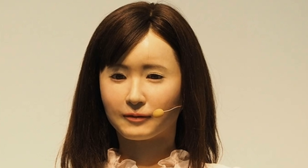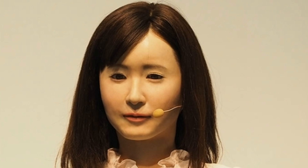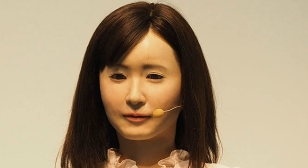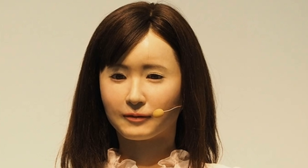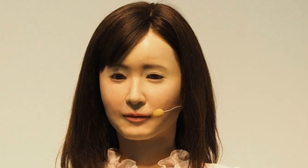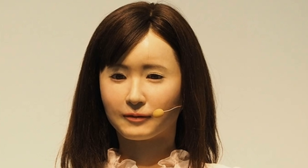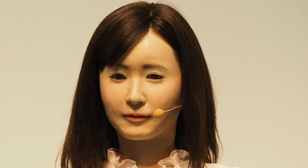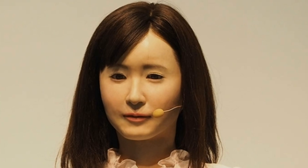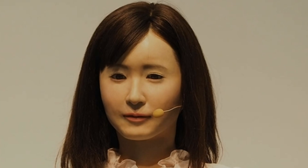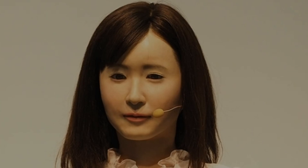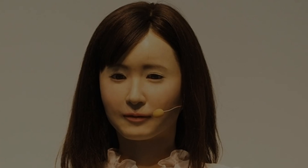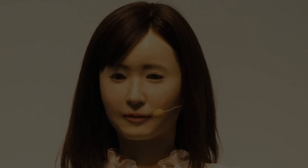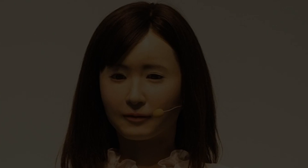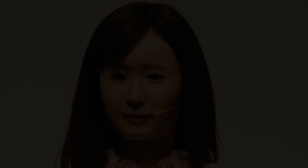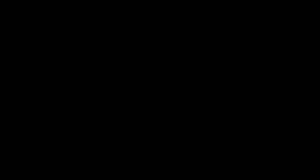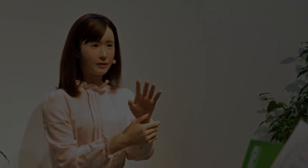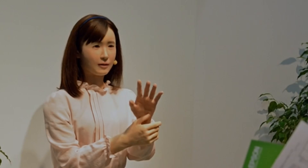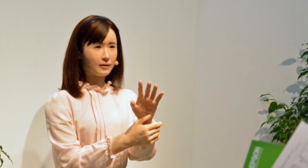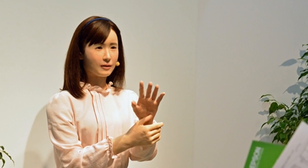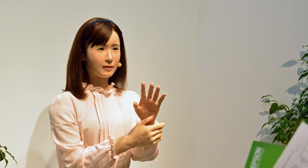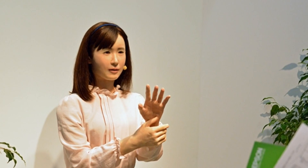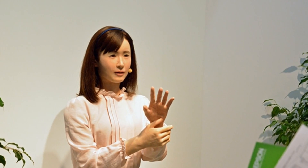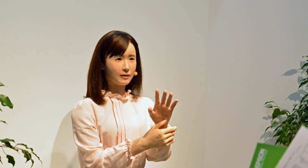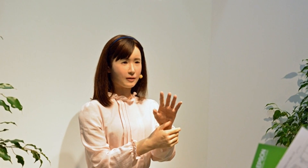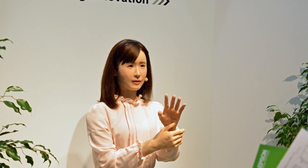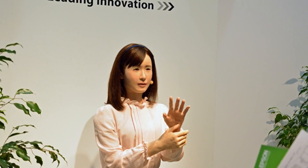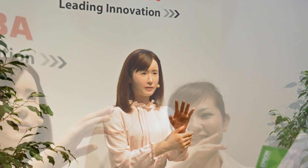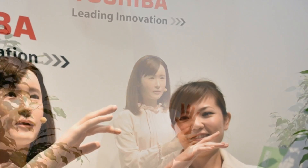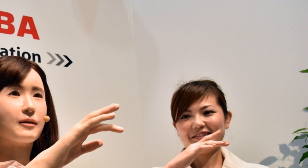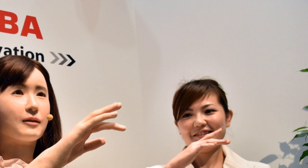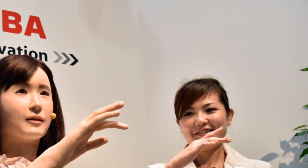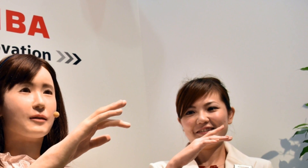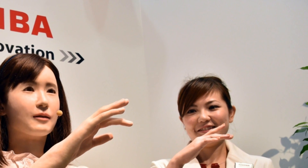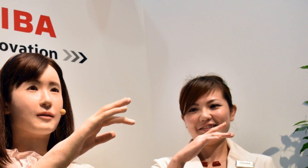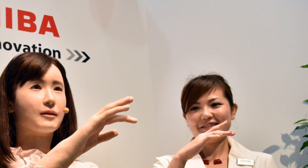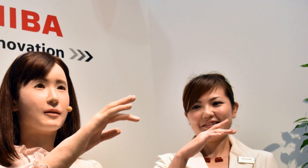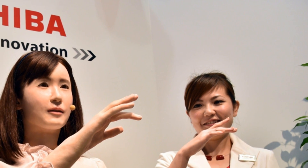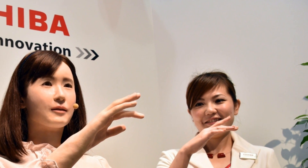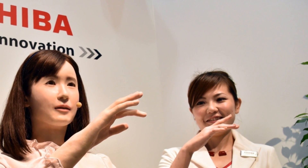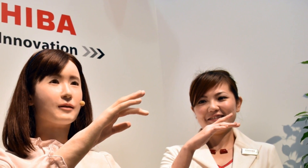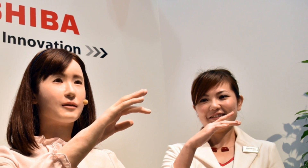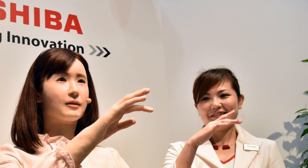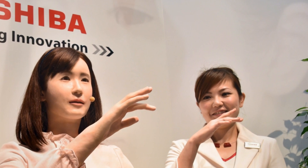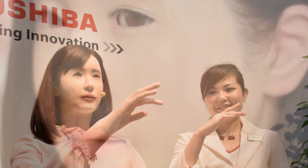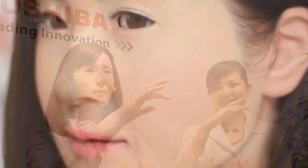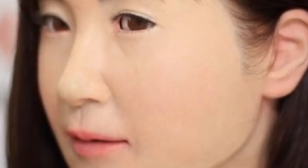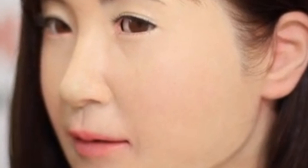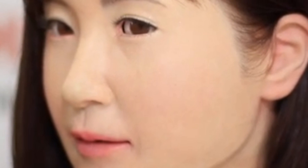robotic control and other sensors. The end goal, the company said, is a robot that can serve as a